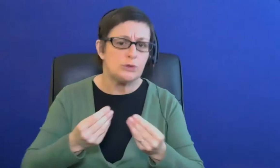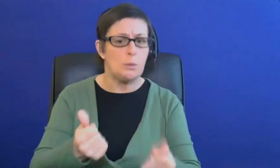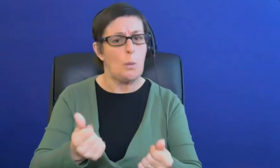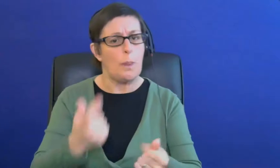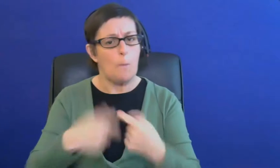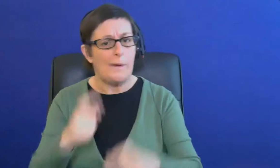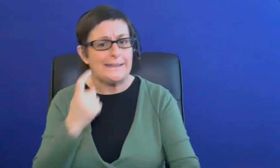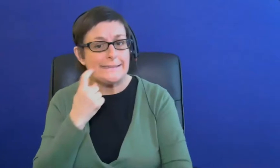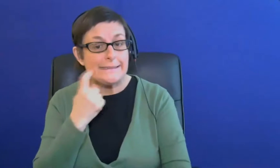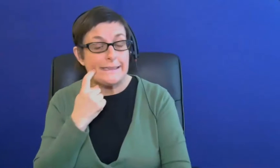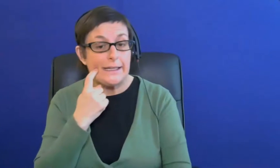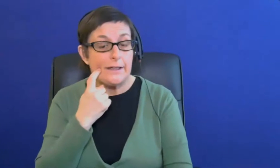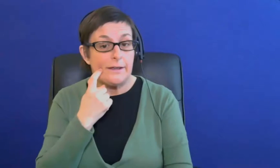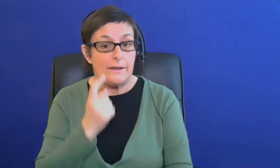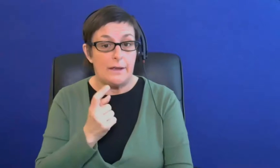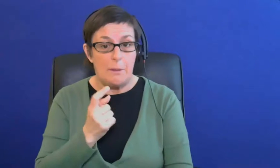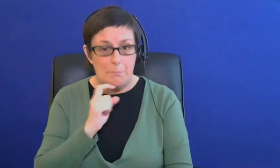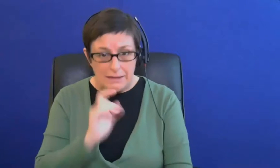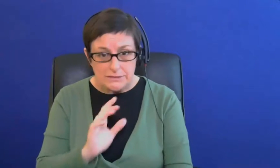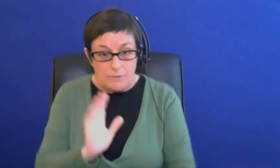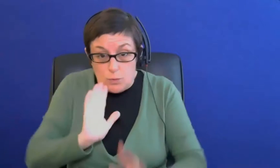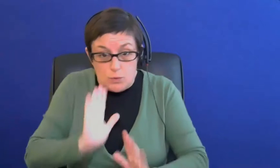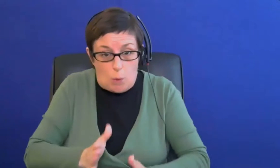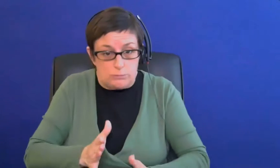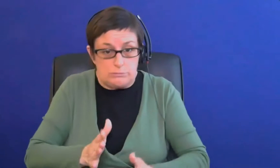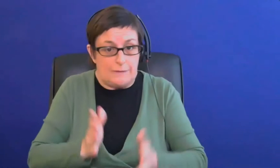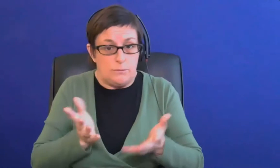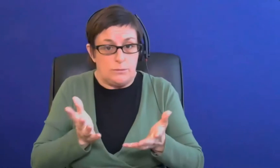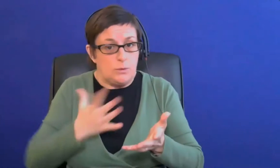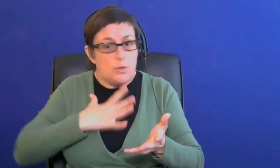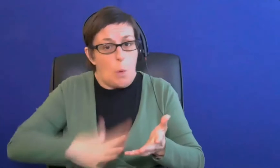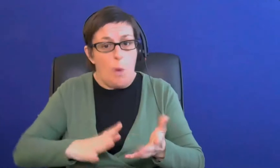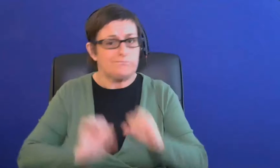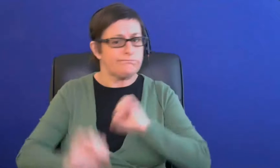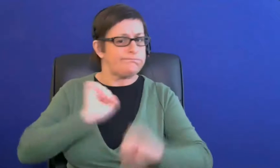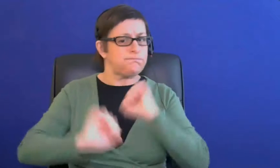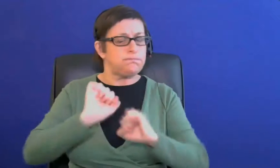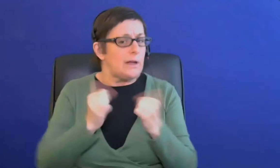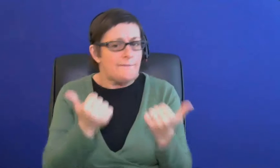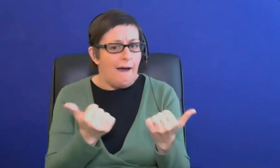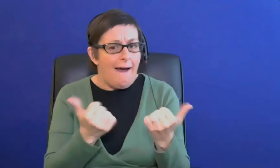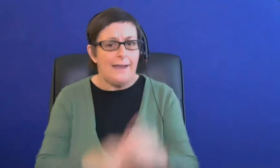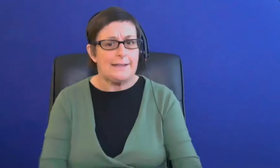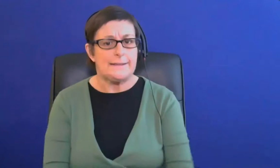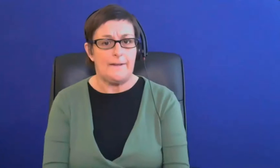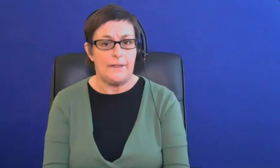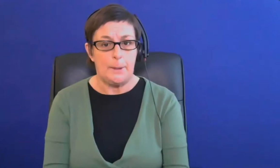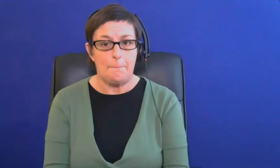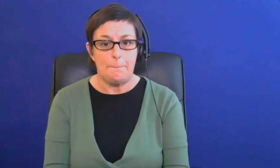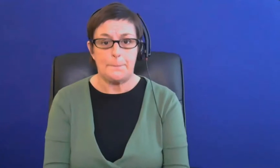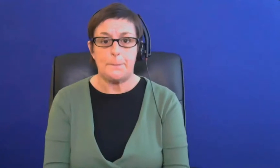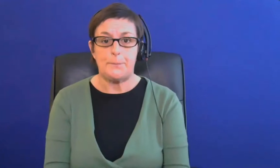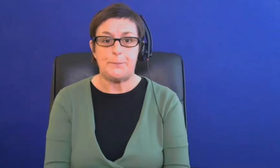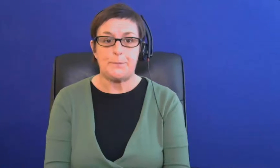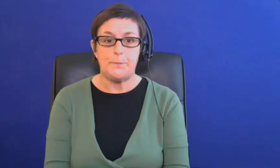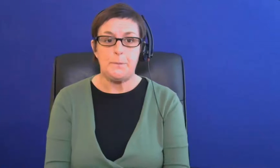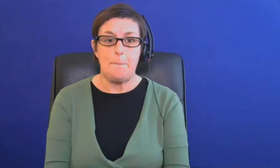there's anything you're going to miss out on if you don't it just makes it a little bit easier if we can have those conversations around um rather